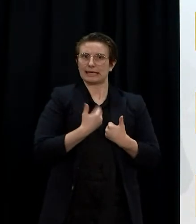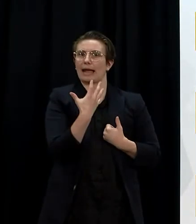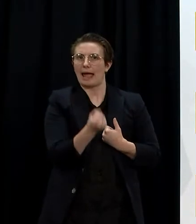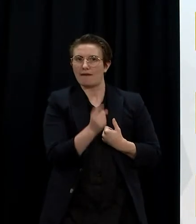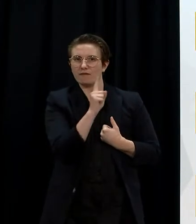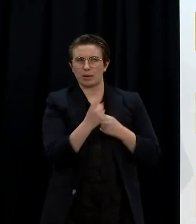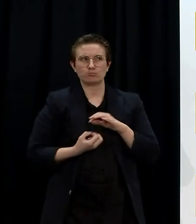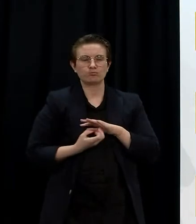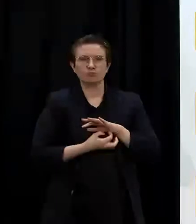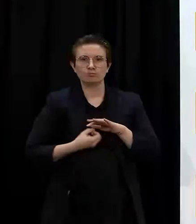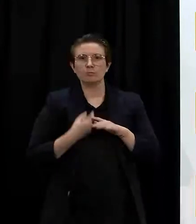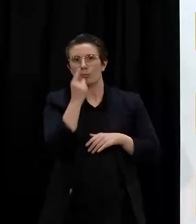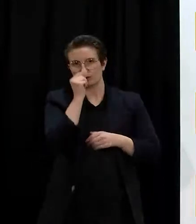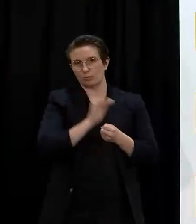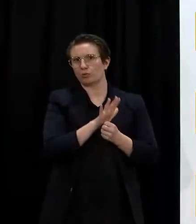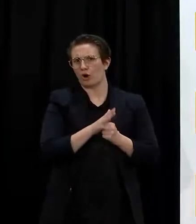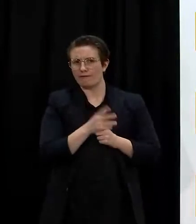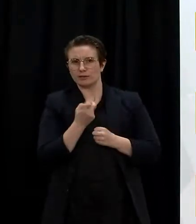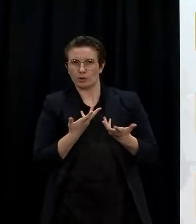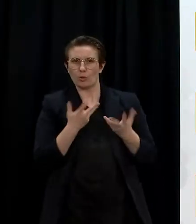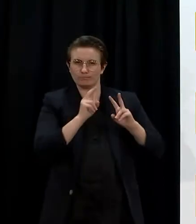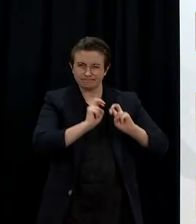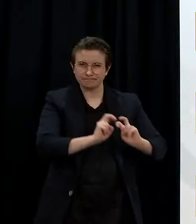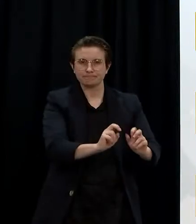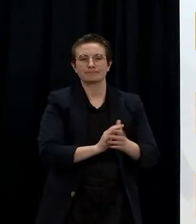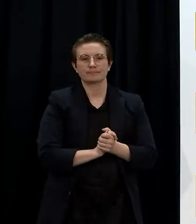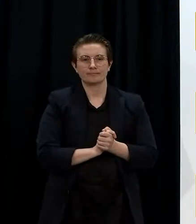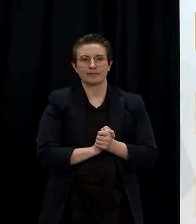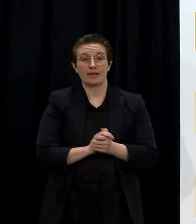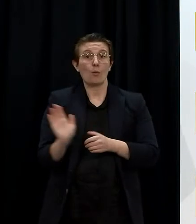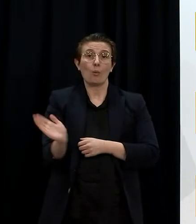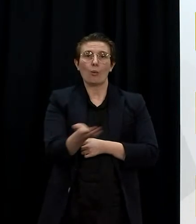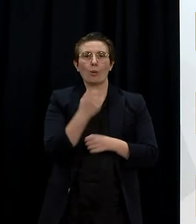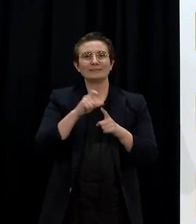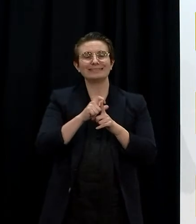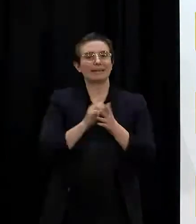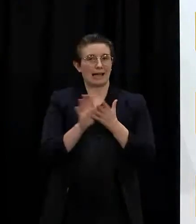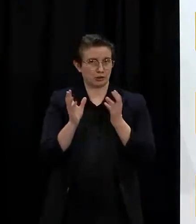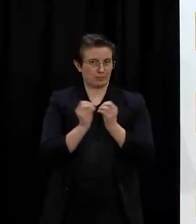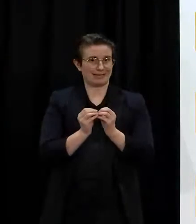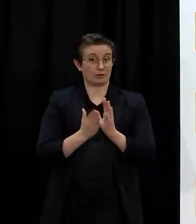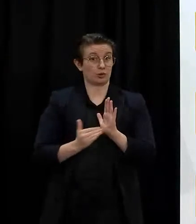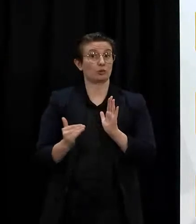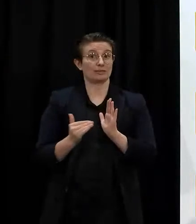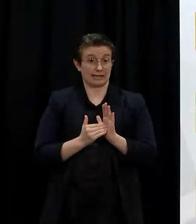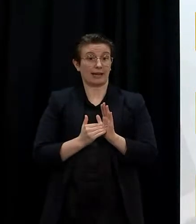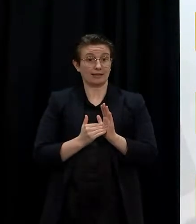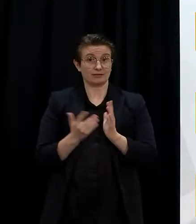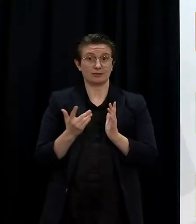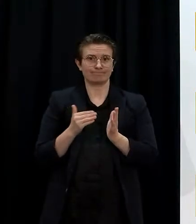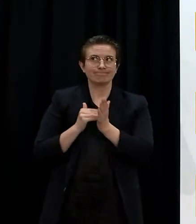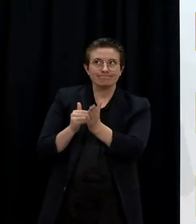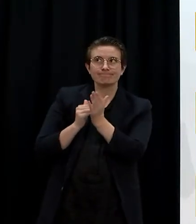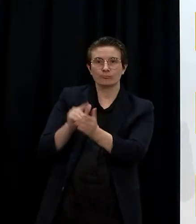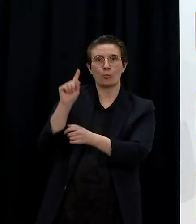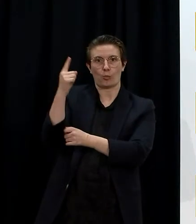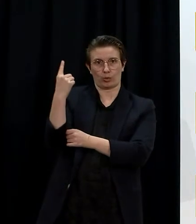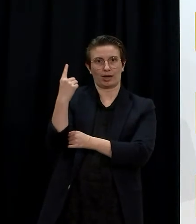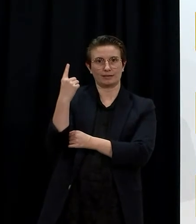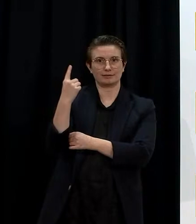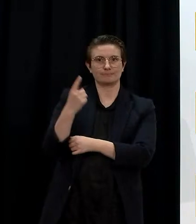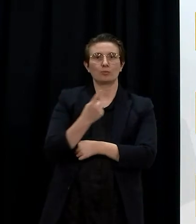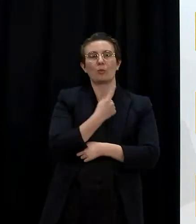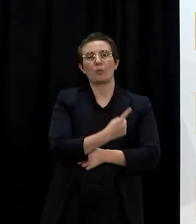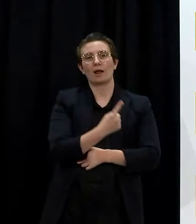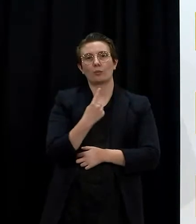There has been a great response from DHBs across the country to help out their counterparts in the Auckland region and we have now 112